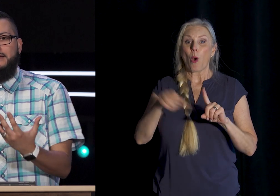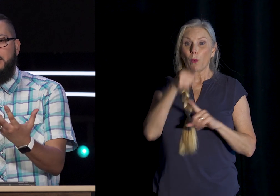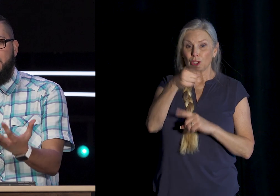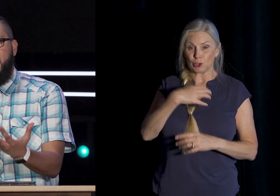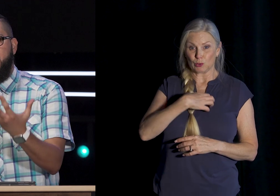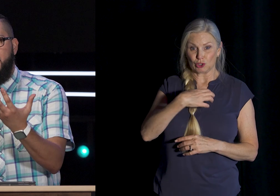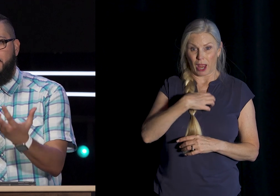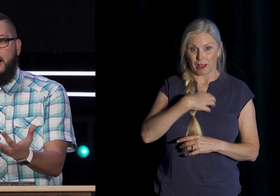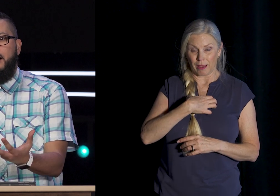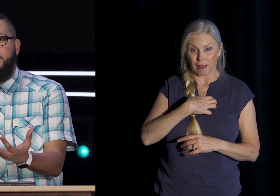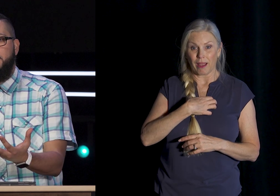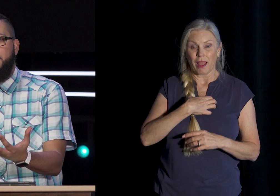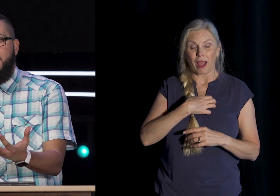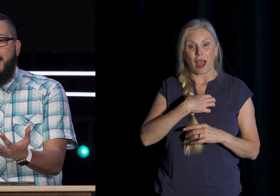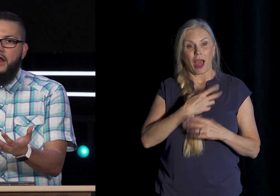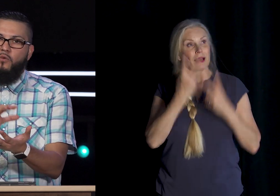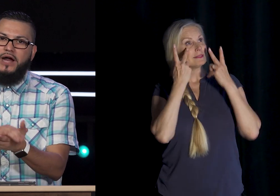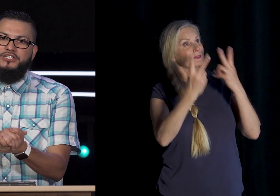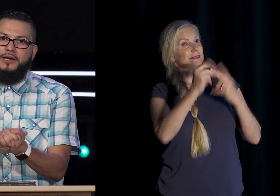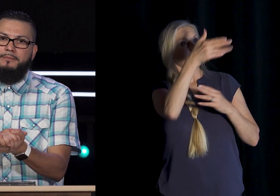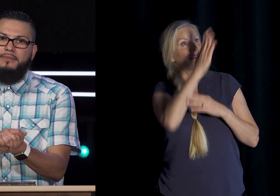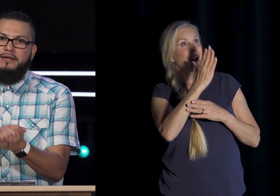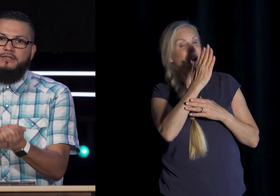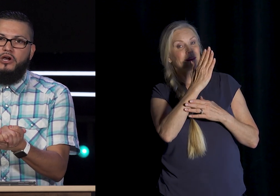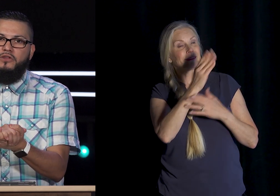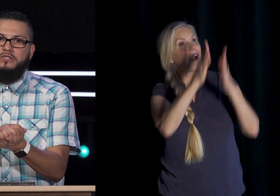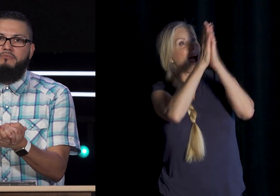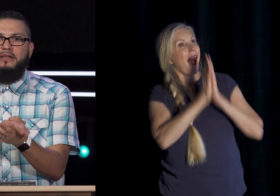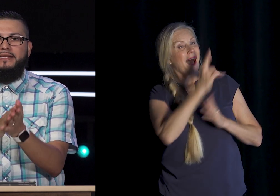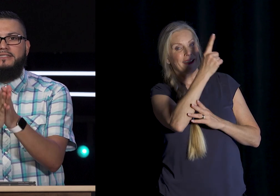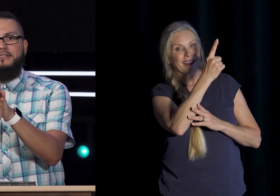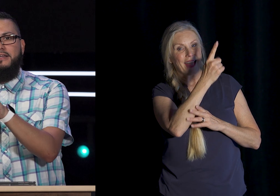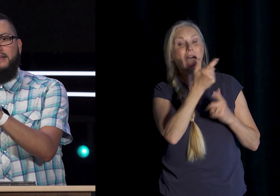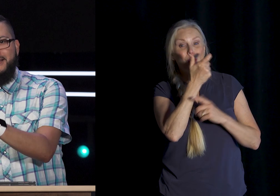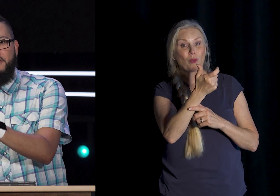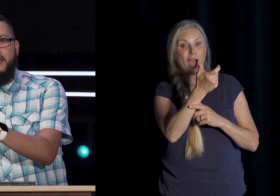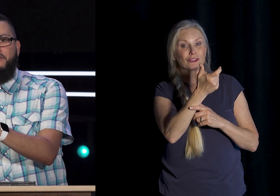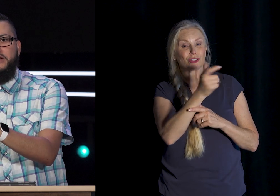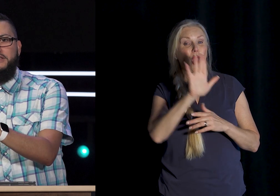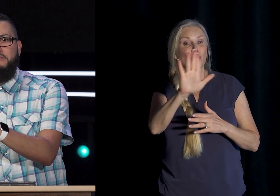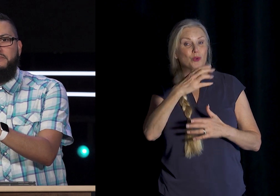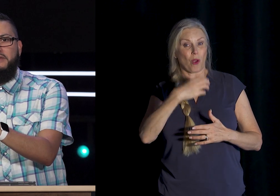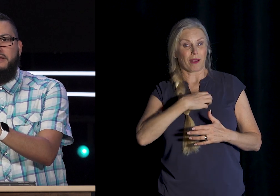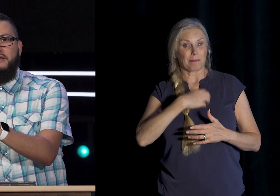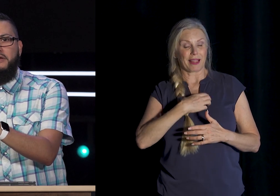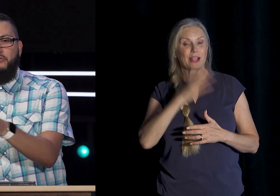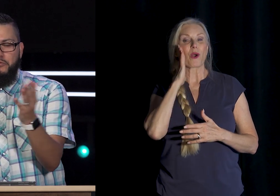It To The Light Of God And Watch Him Turn Those Complaints Into Thankfulness Would You